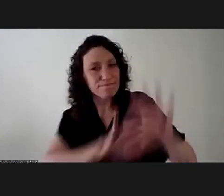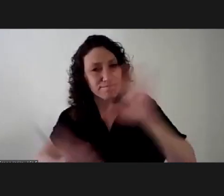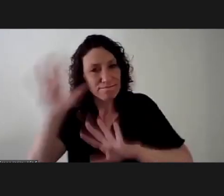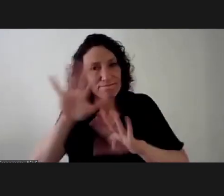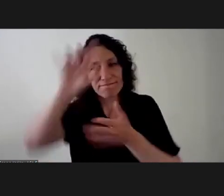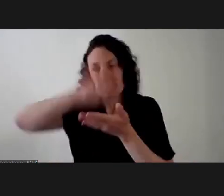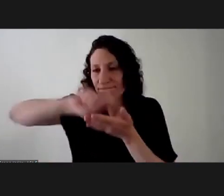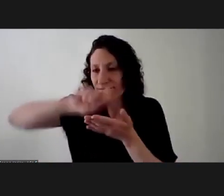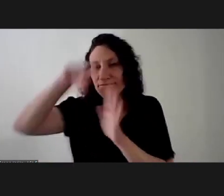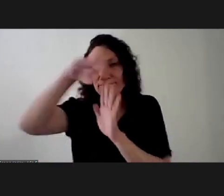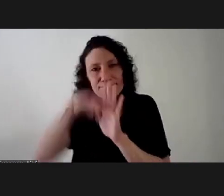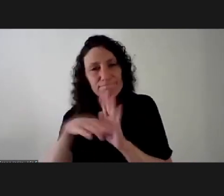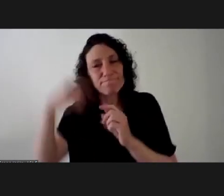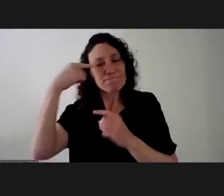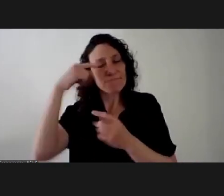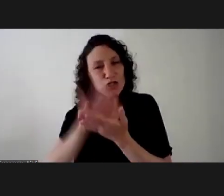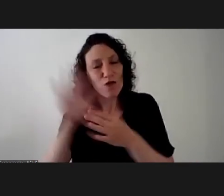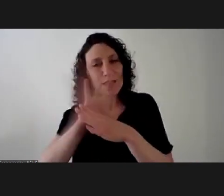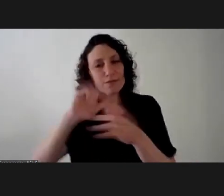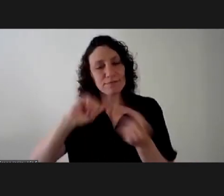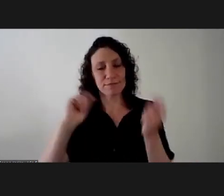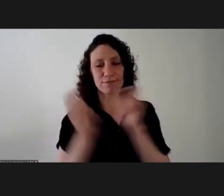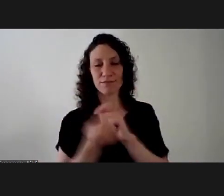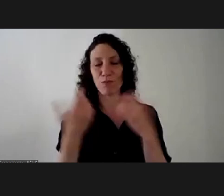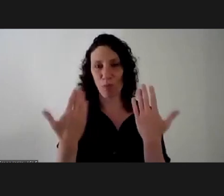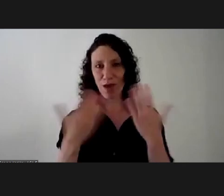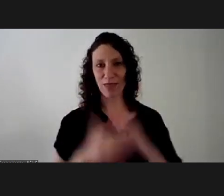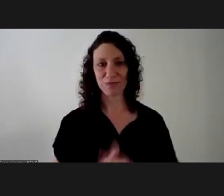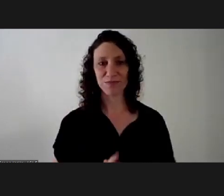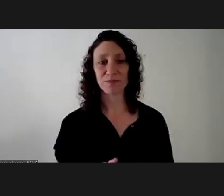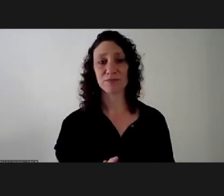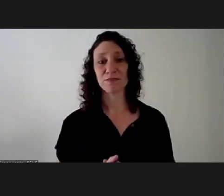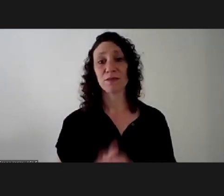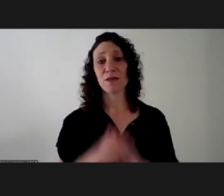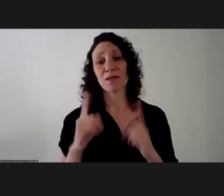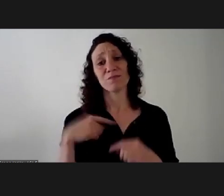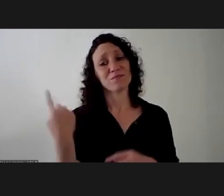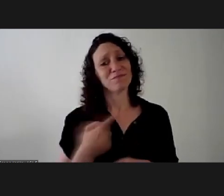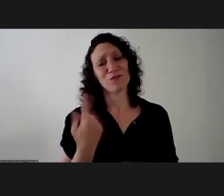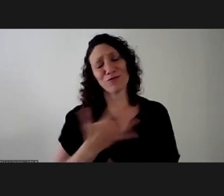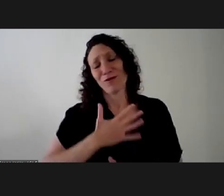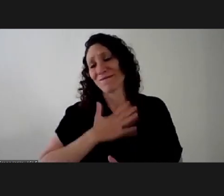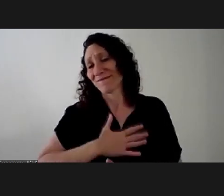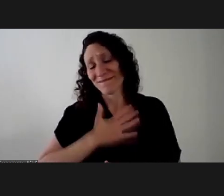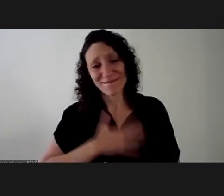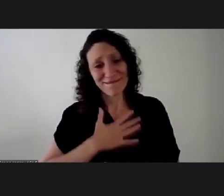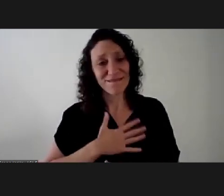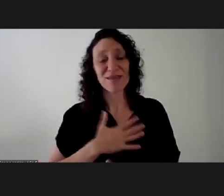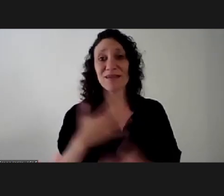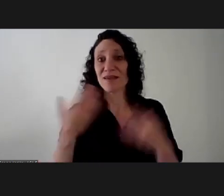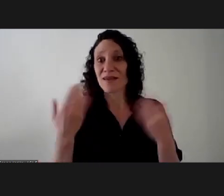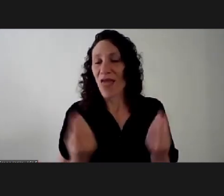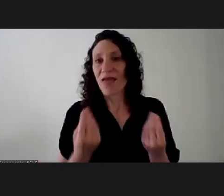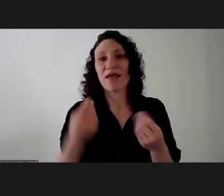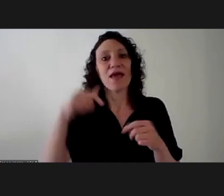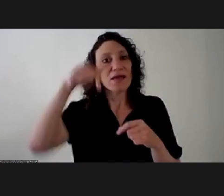way the way in which film is programmed and also how we write and think about cinema we also are